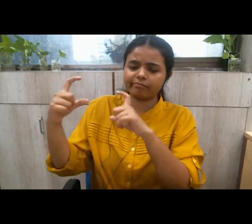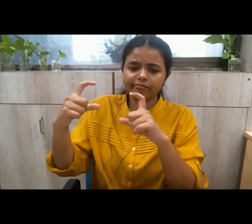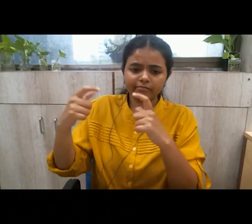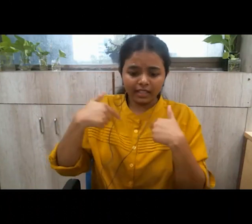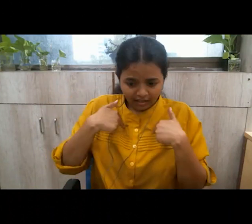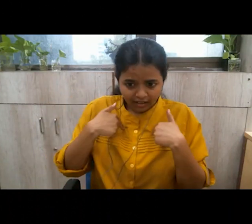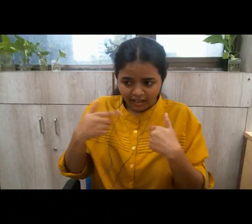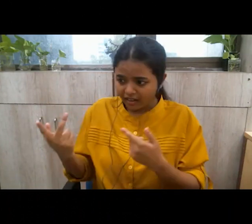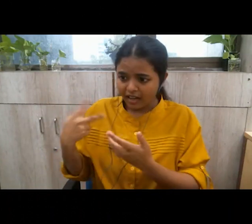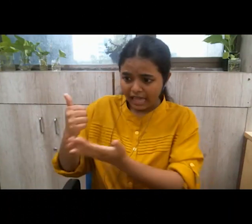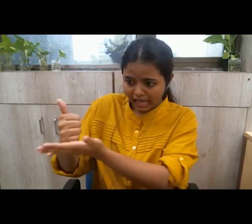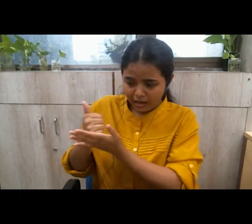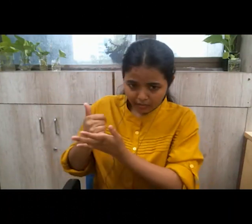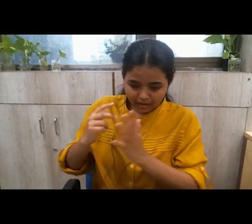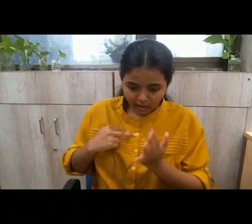to help a larger number